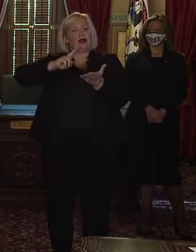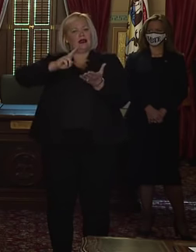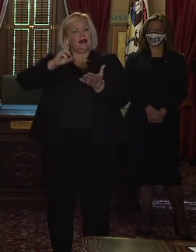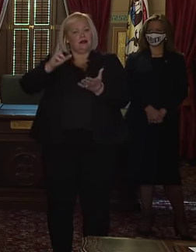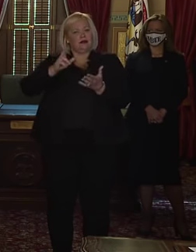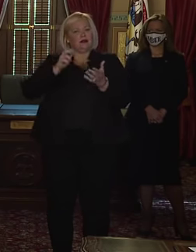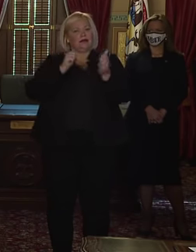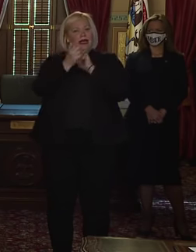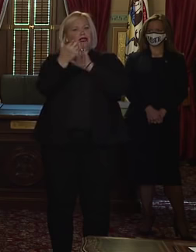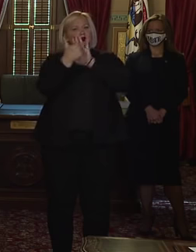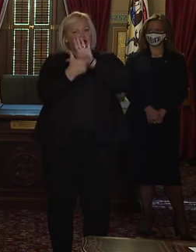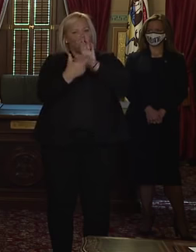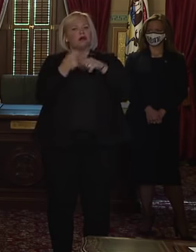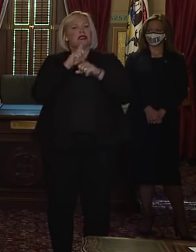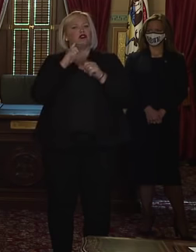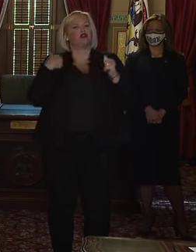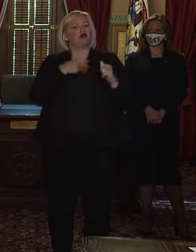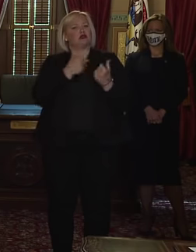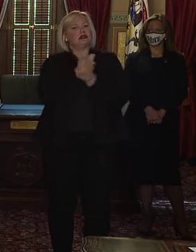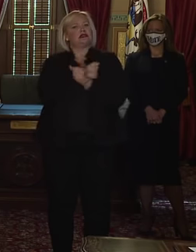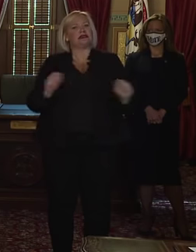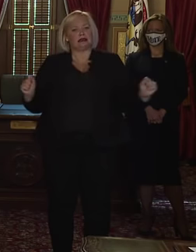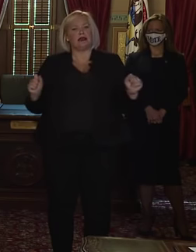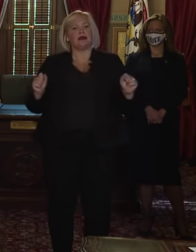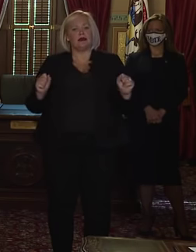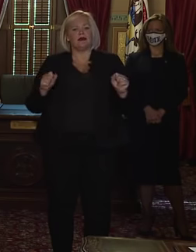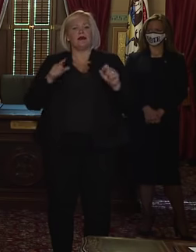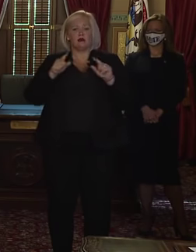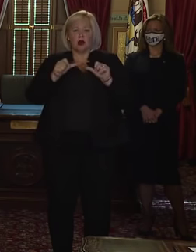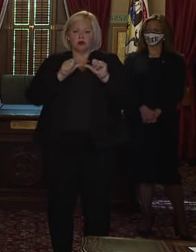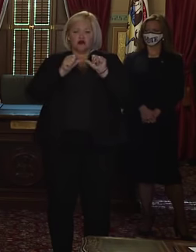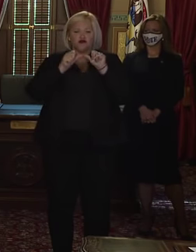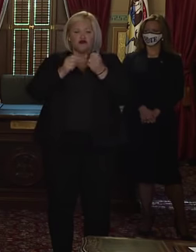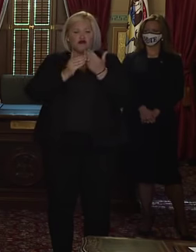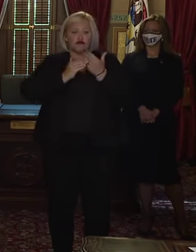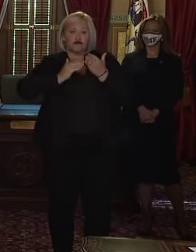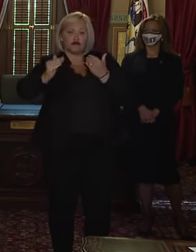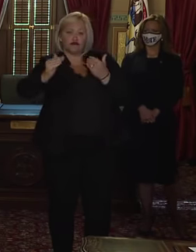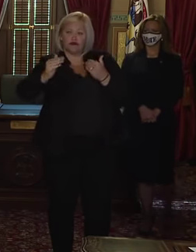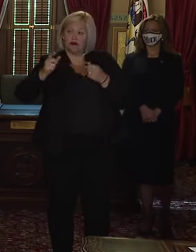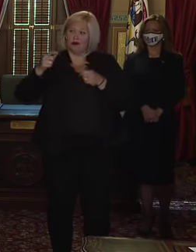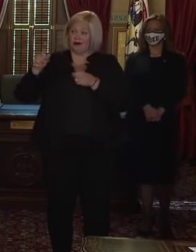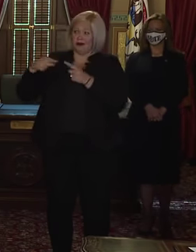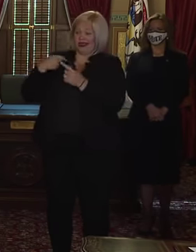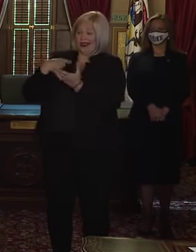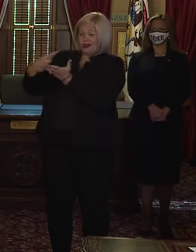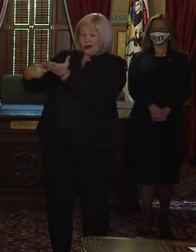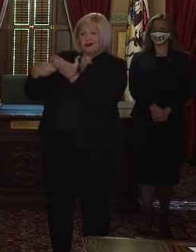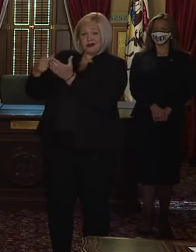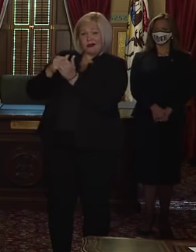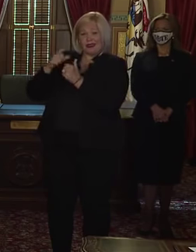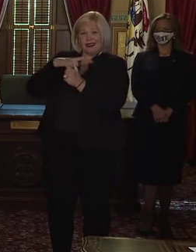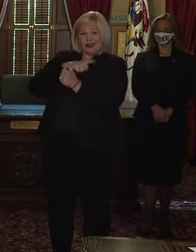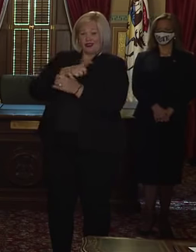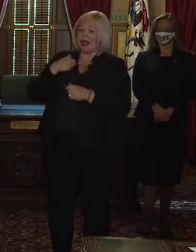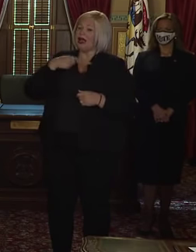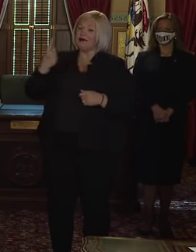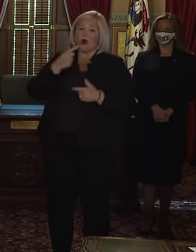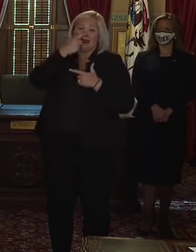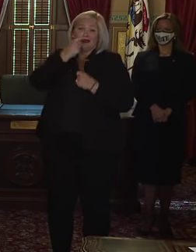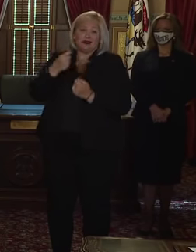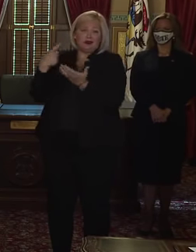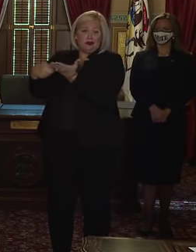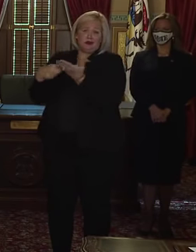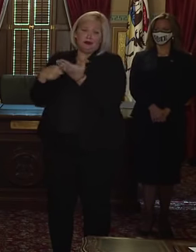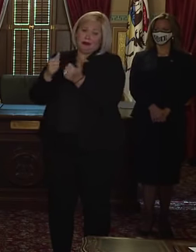safe. And I think that as we move forward where I have to negotiate with the legislature, I've always been interested in